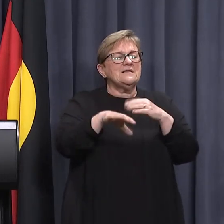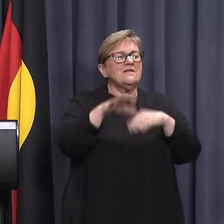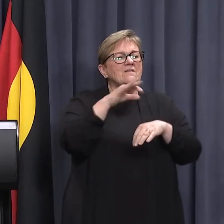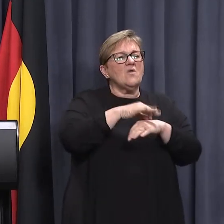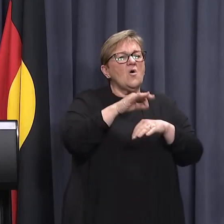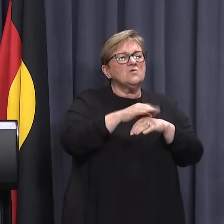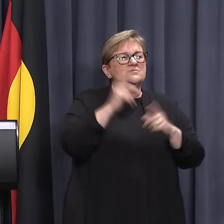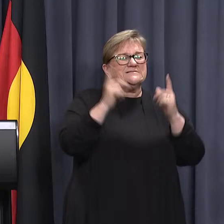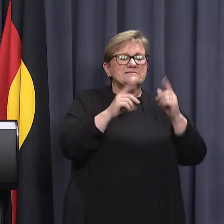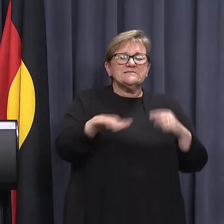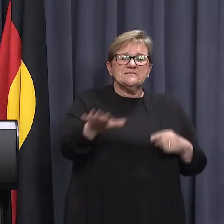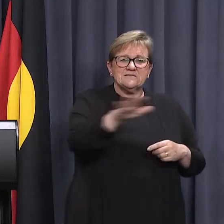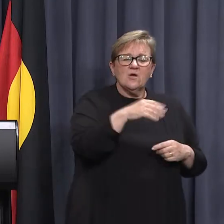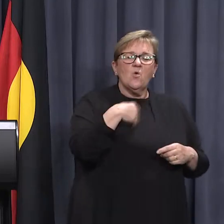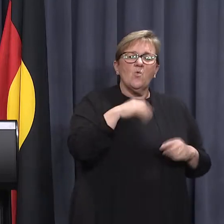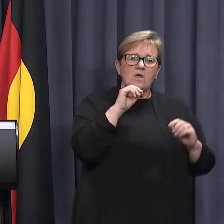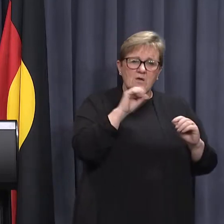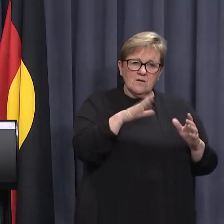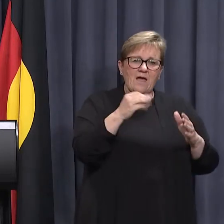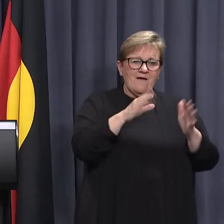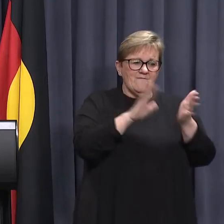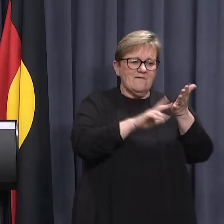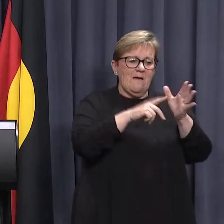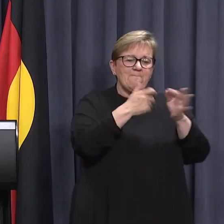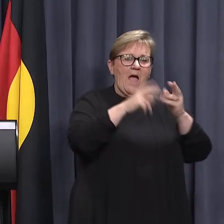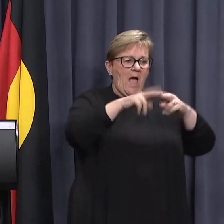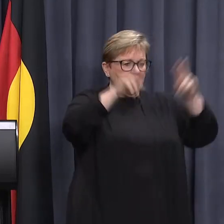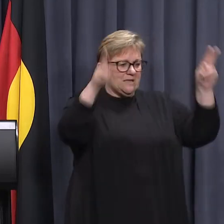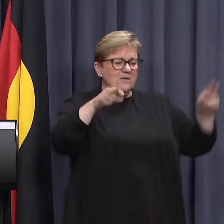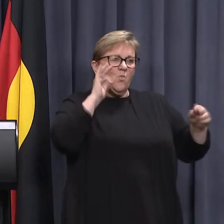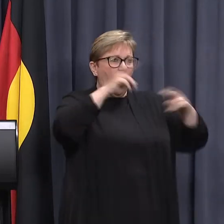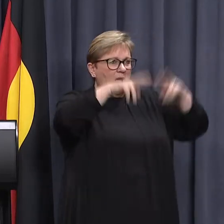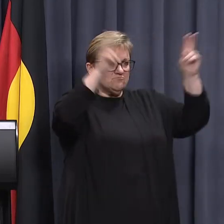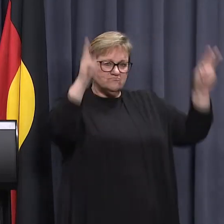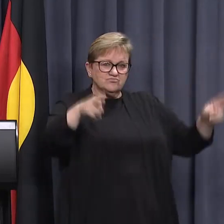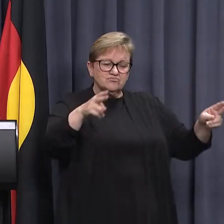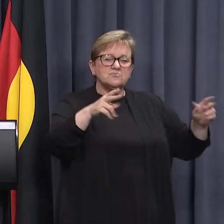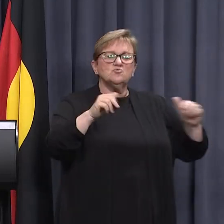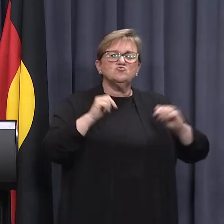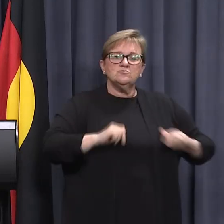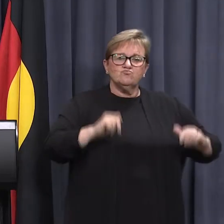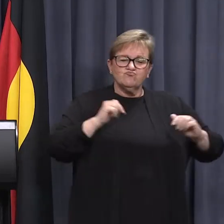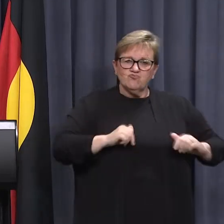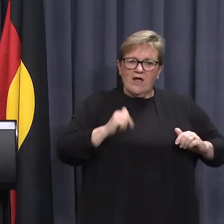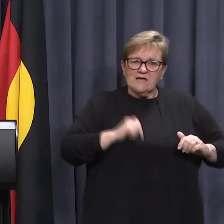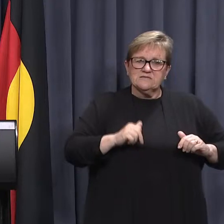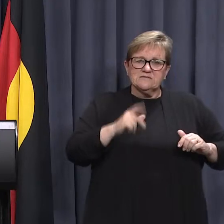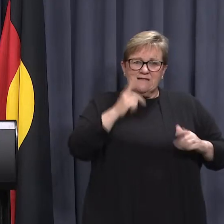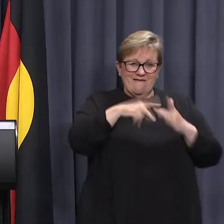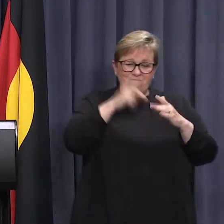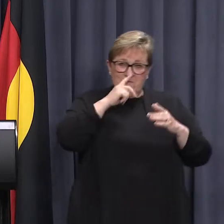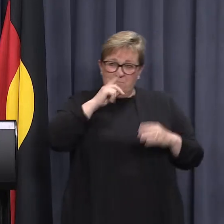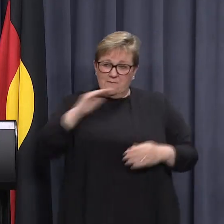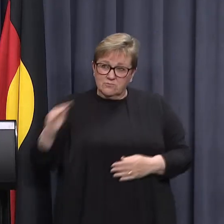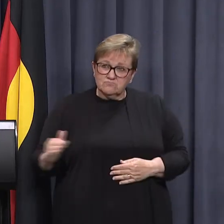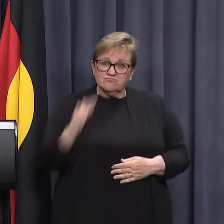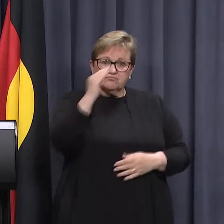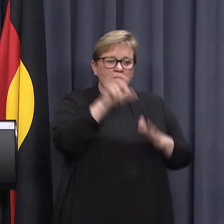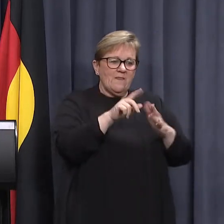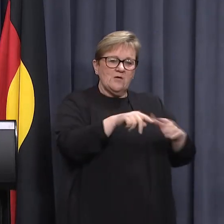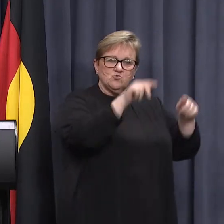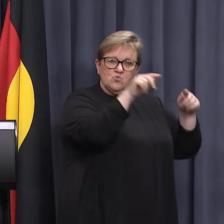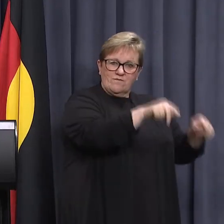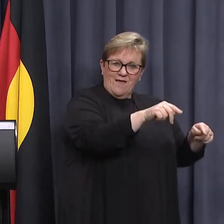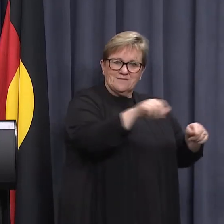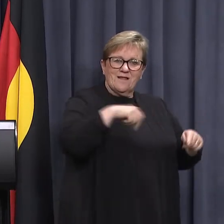metropolitan area, we will be putting up marquees to start dealing with and practicing our surge capacity and running staff